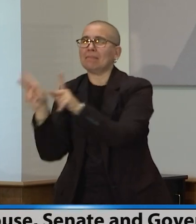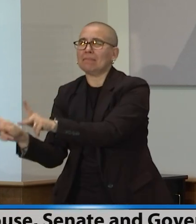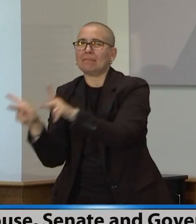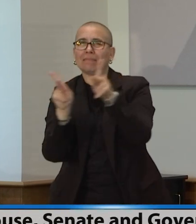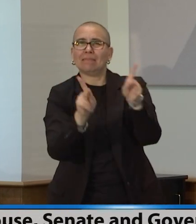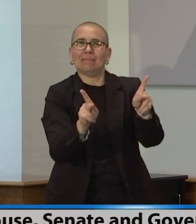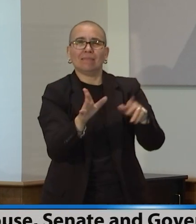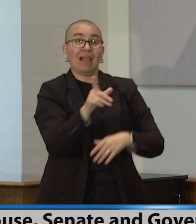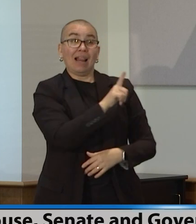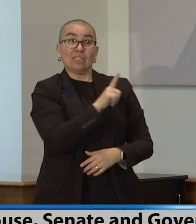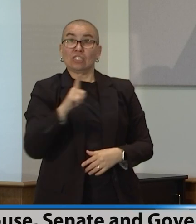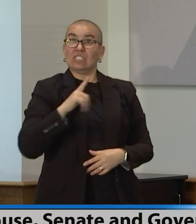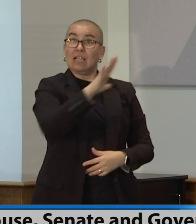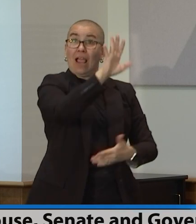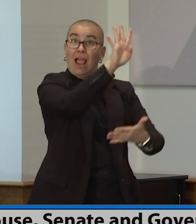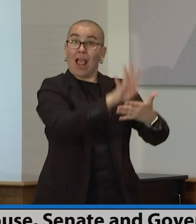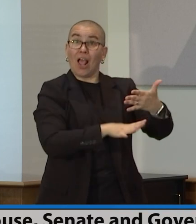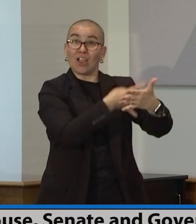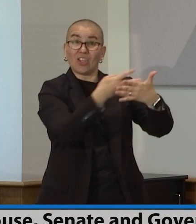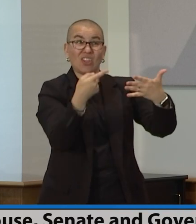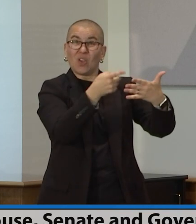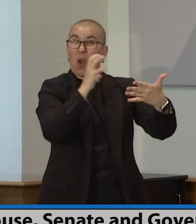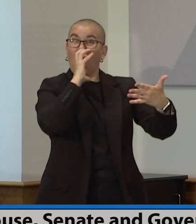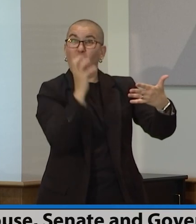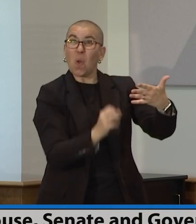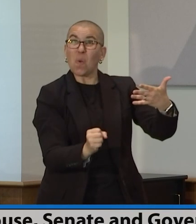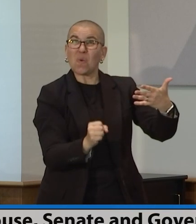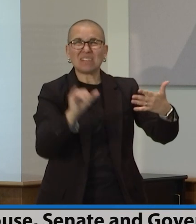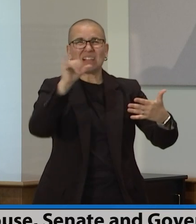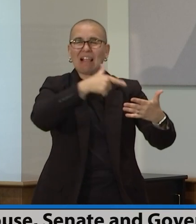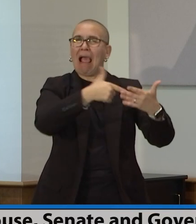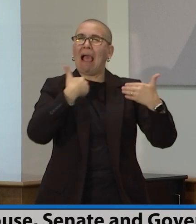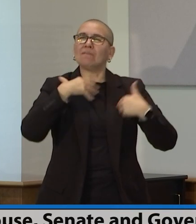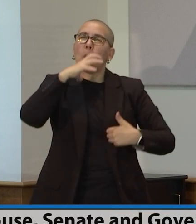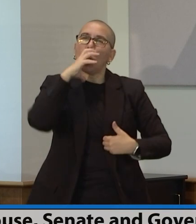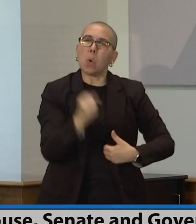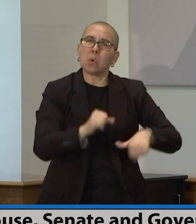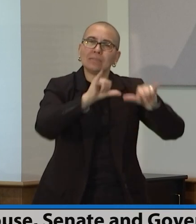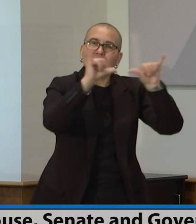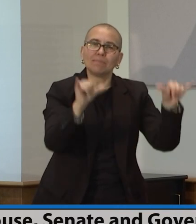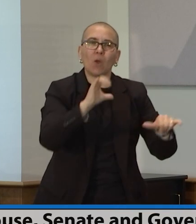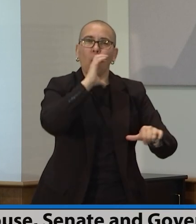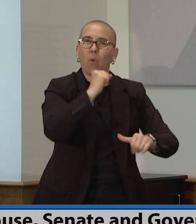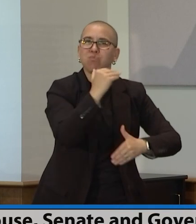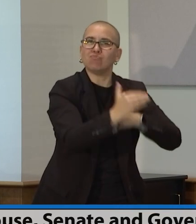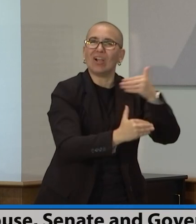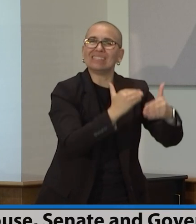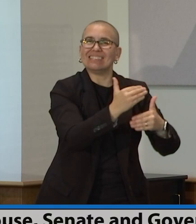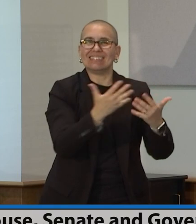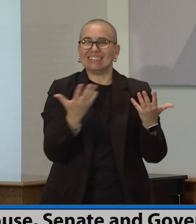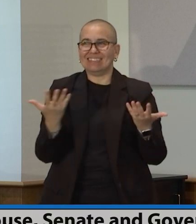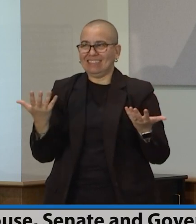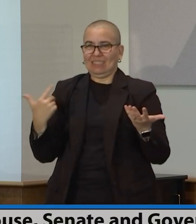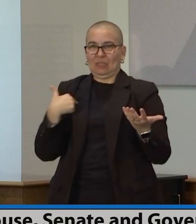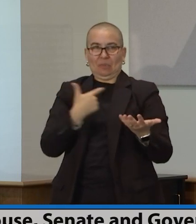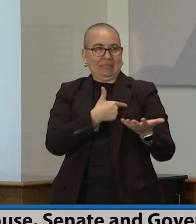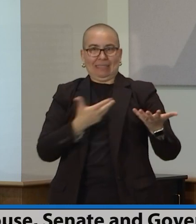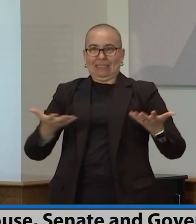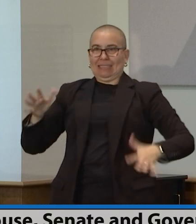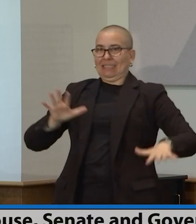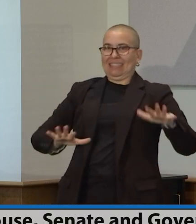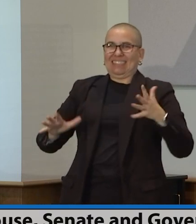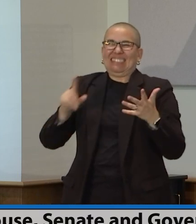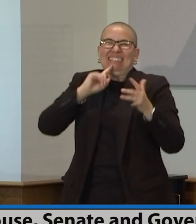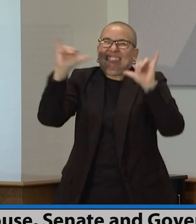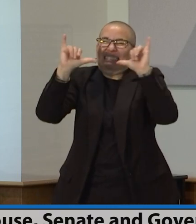And so, you know, none of us really relished the once every 30 day special sessions. But the work that we have is